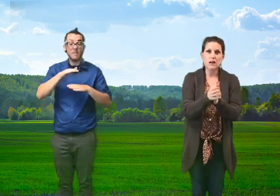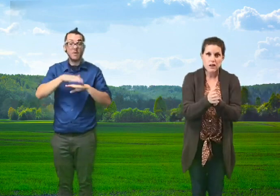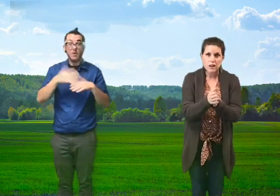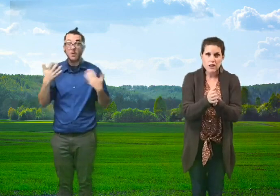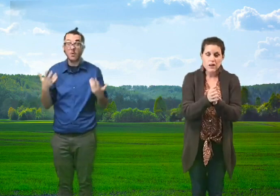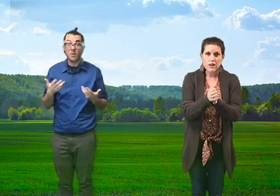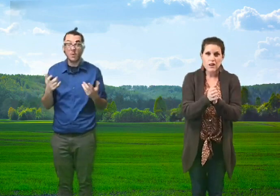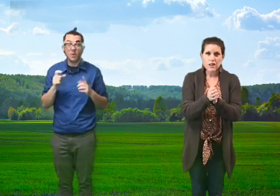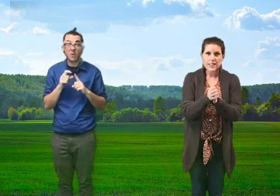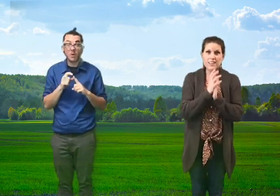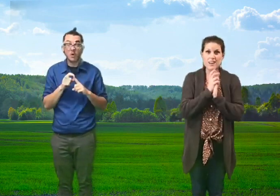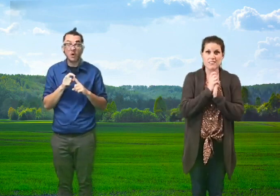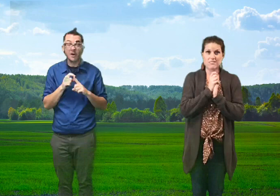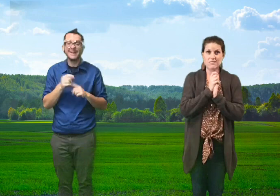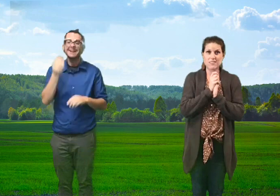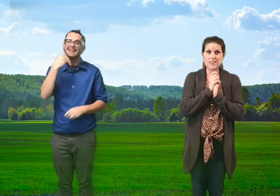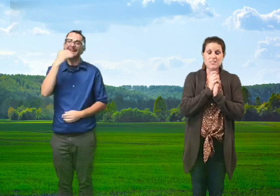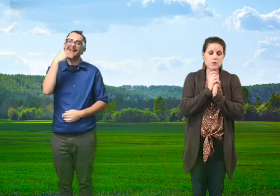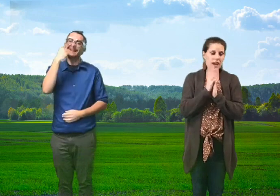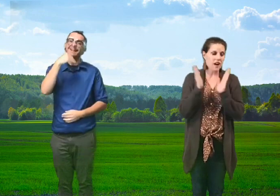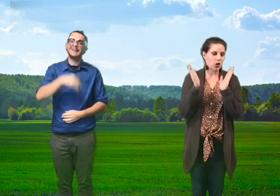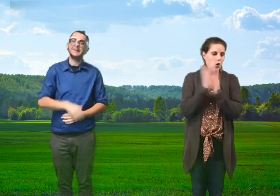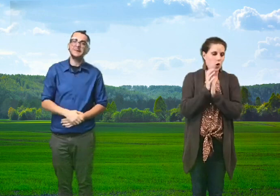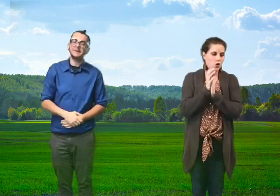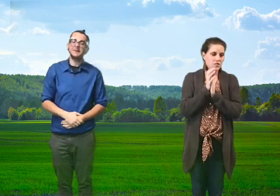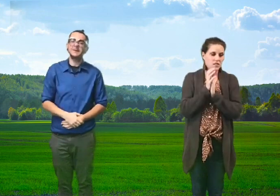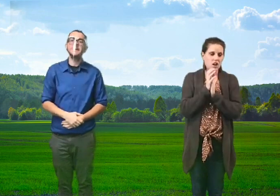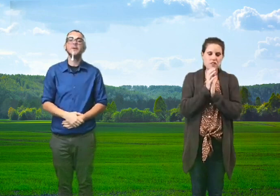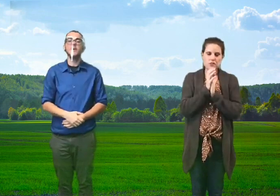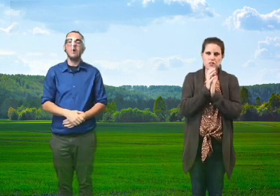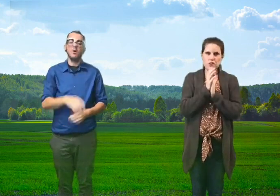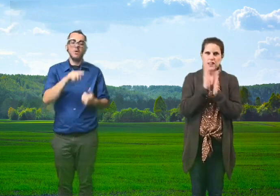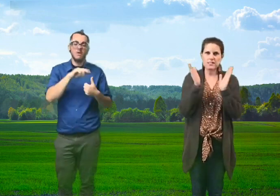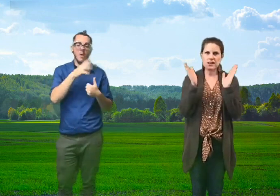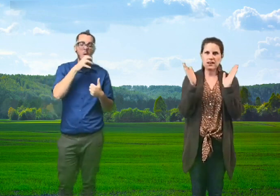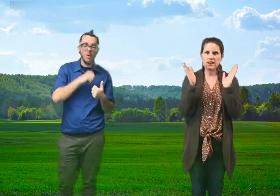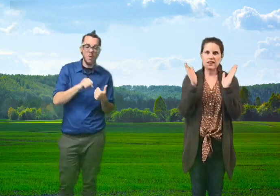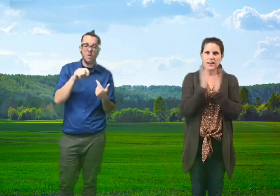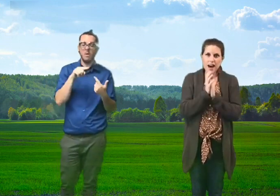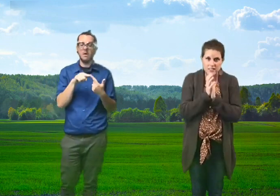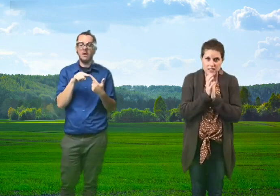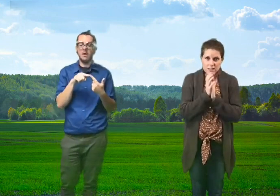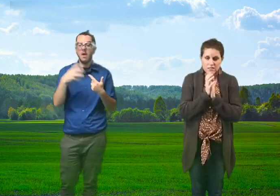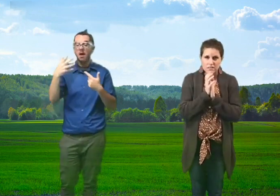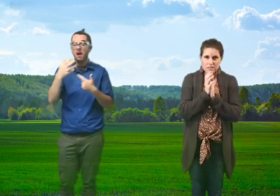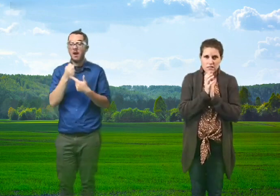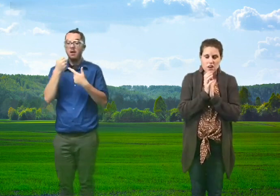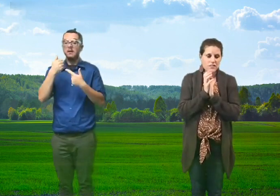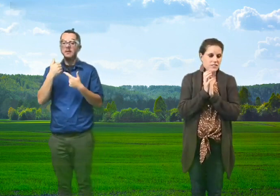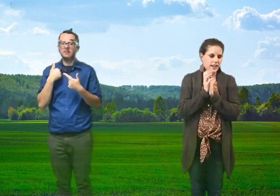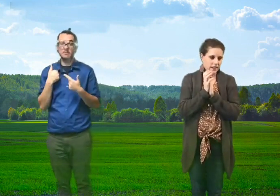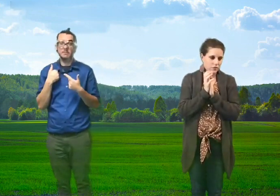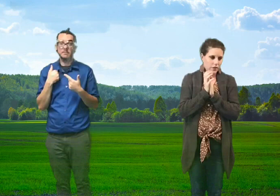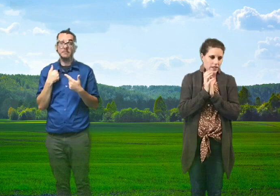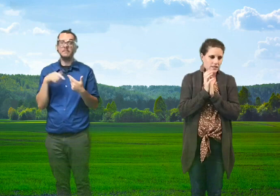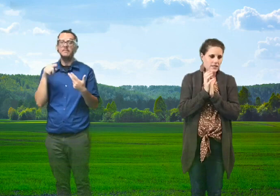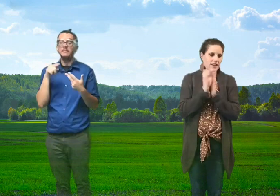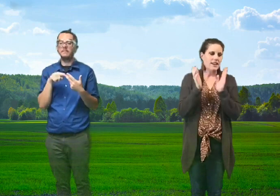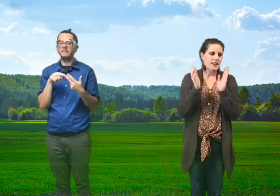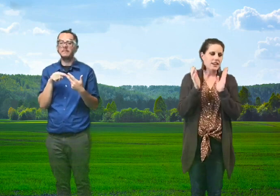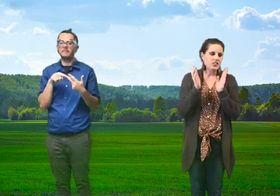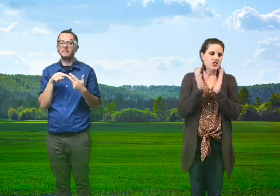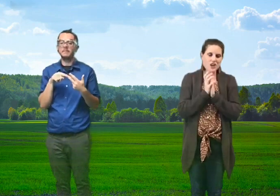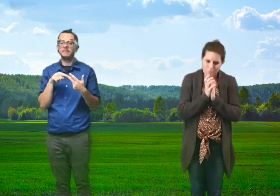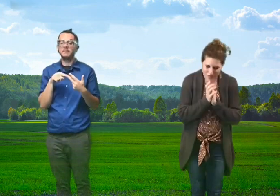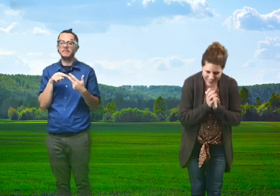eating. So we have old on the first phrase, got on the second phrase,